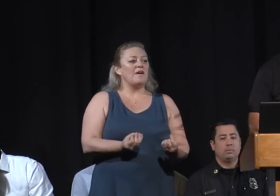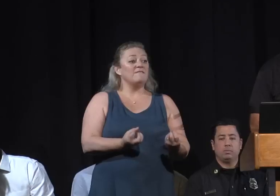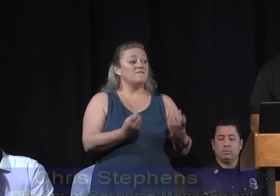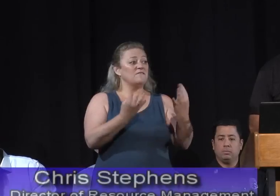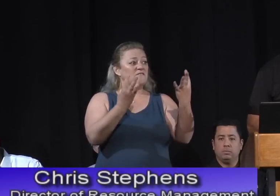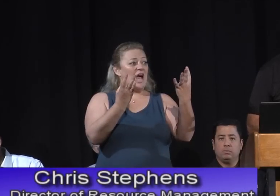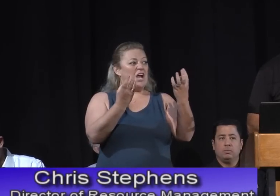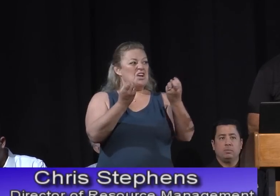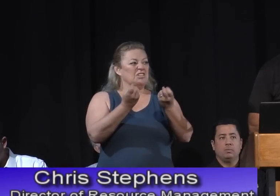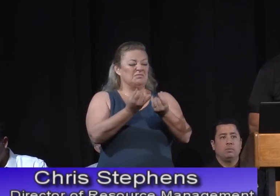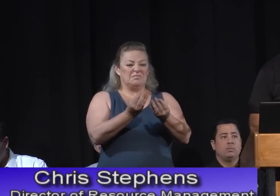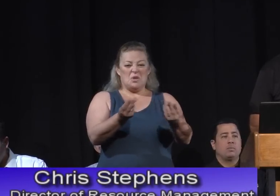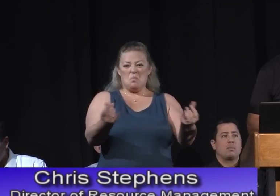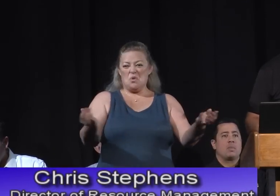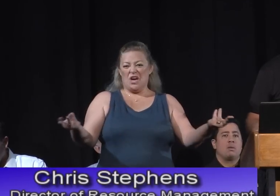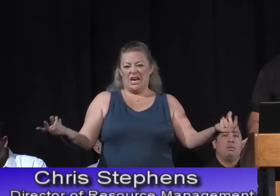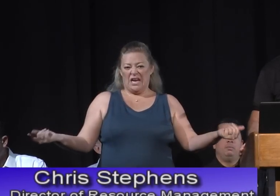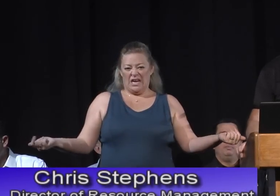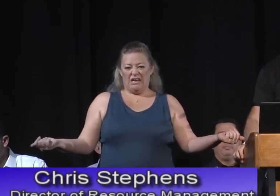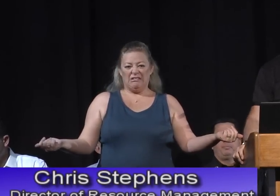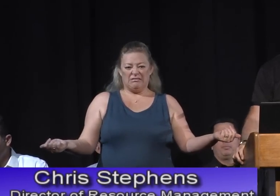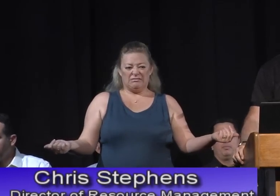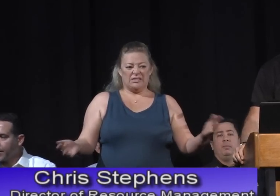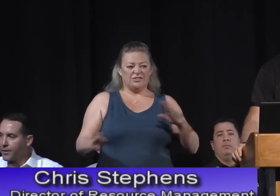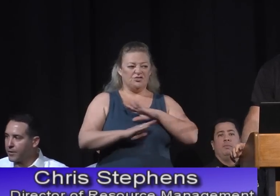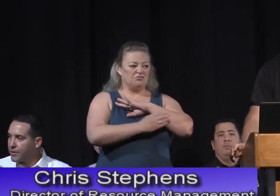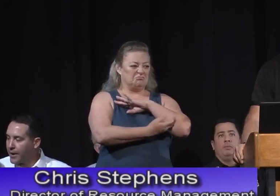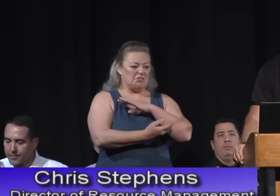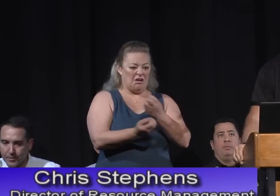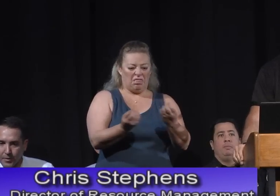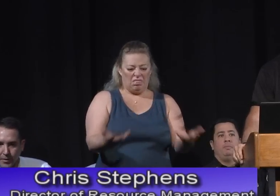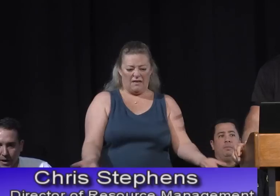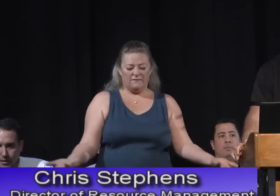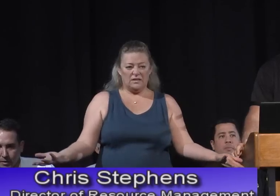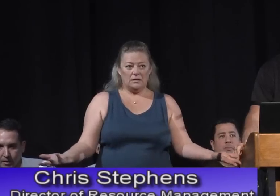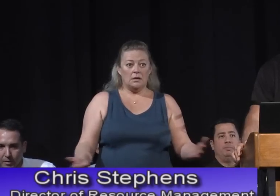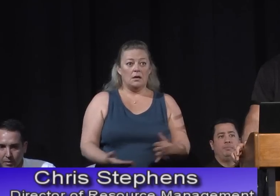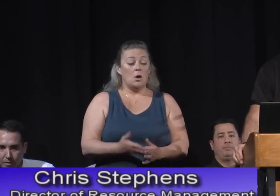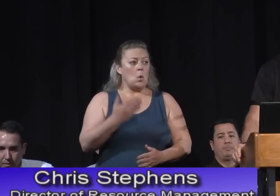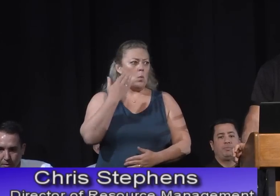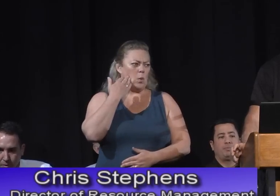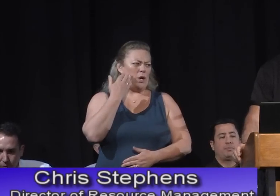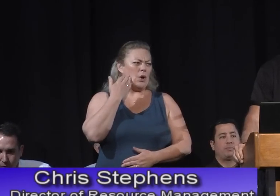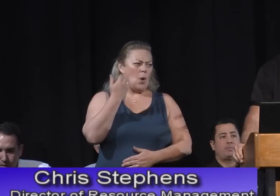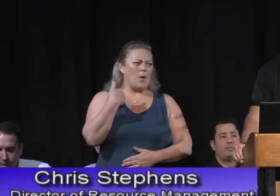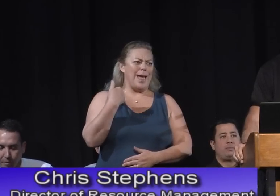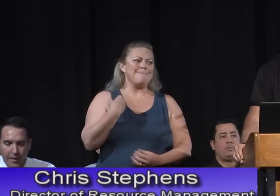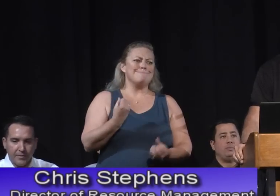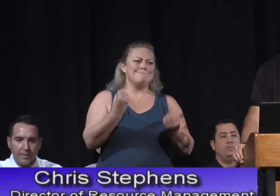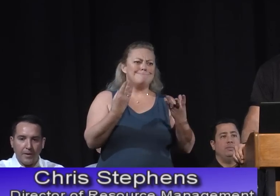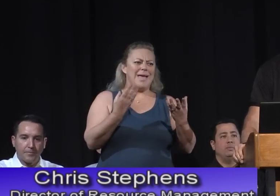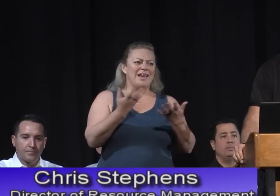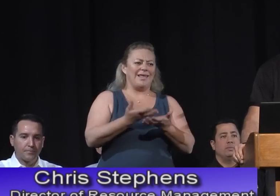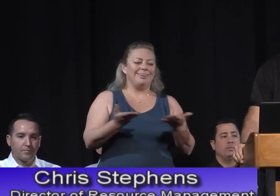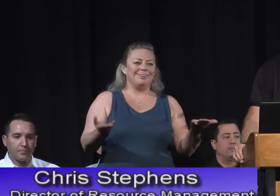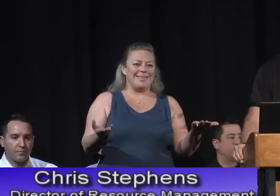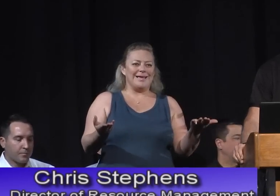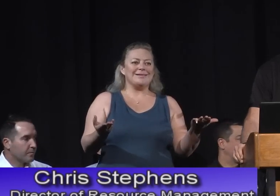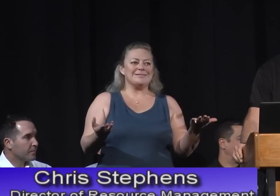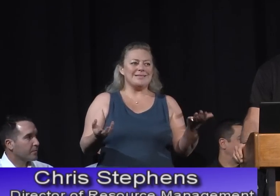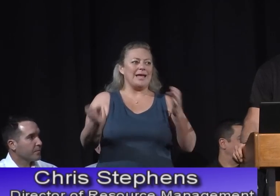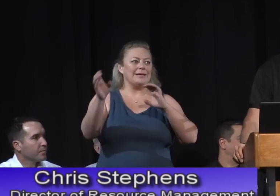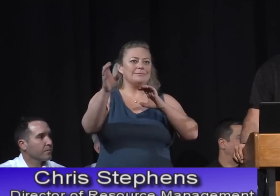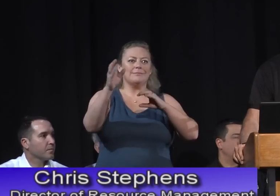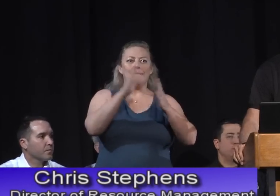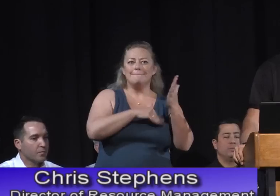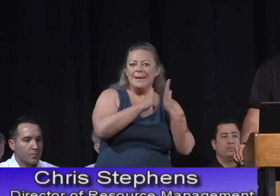been left behind. As we all know in our homes, we have a lot of materials that fall into the category of household hazardous waste. Those